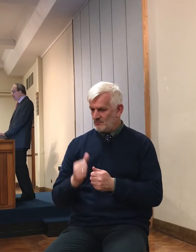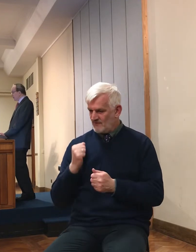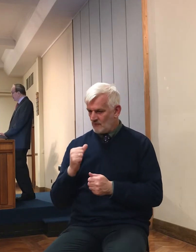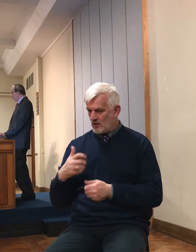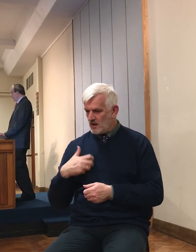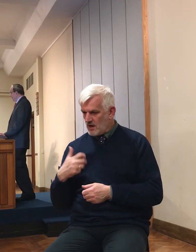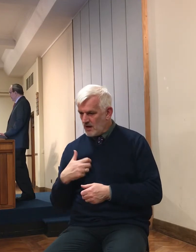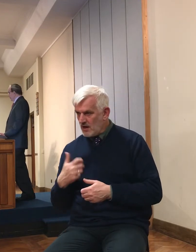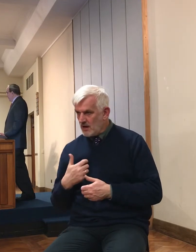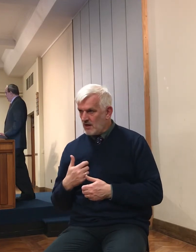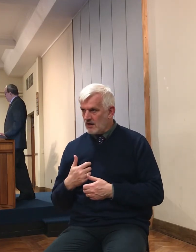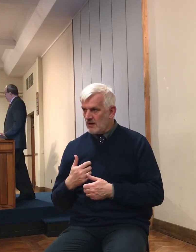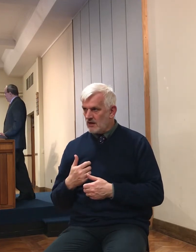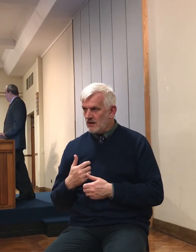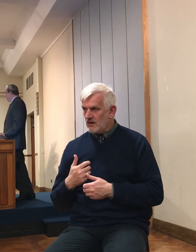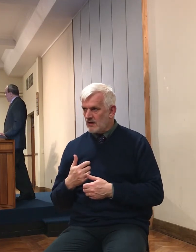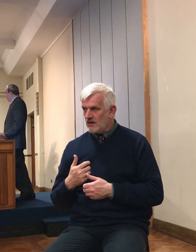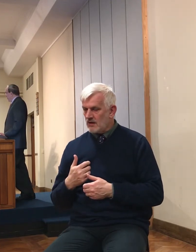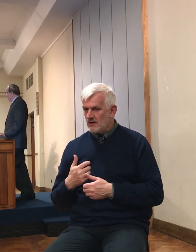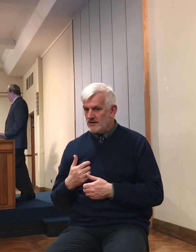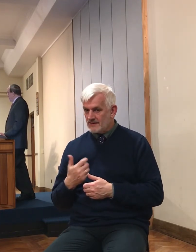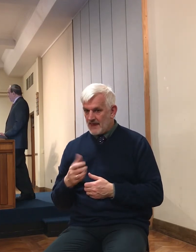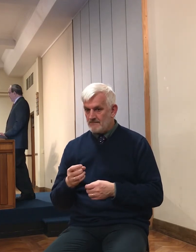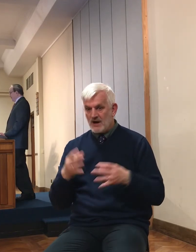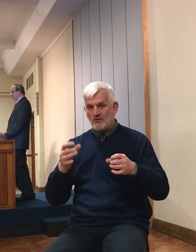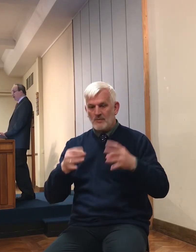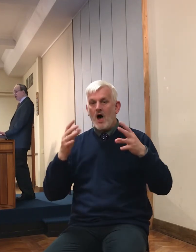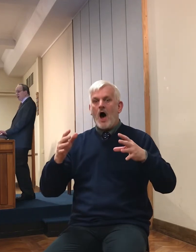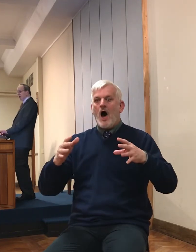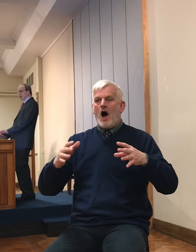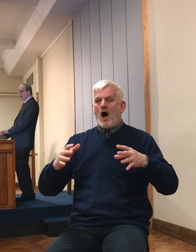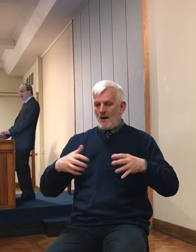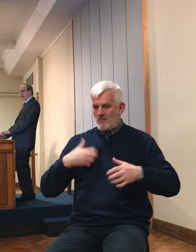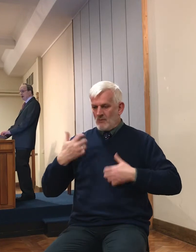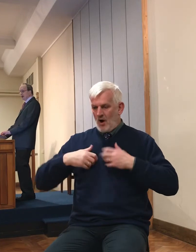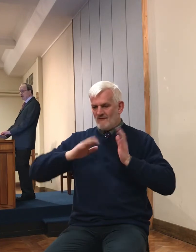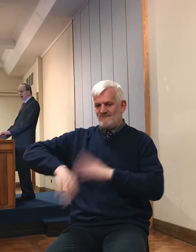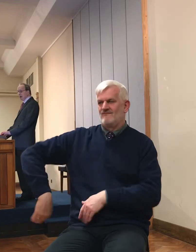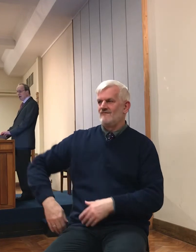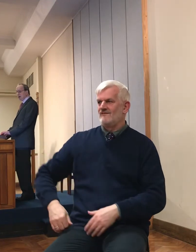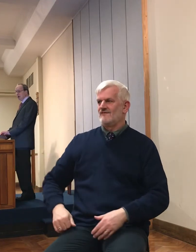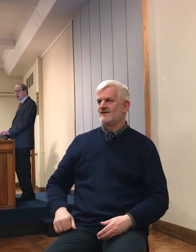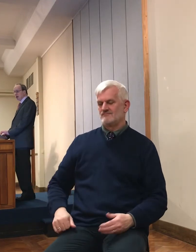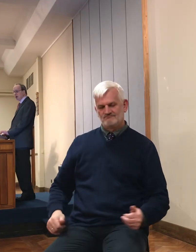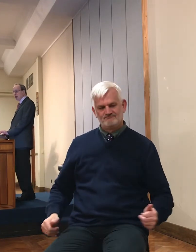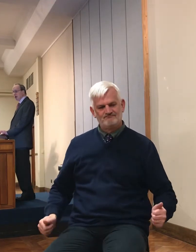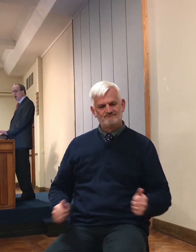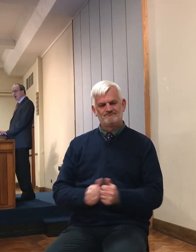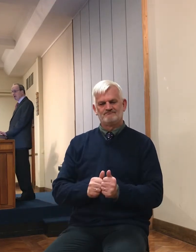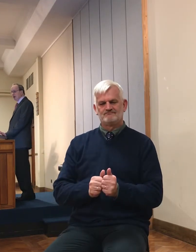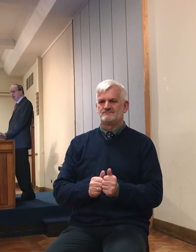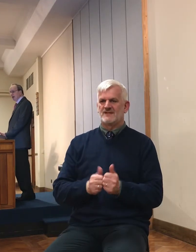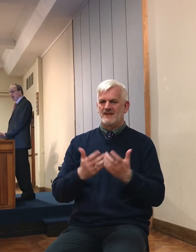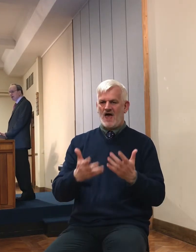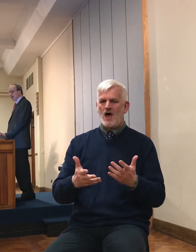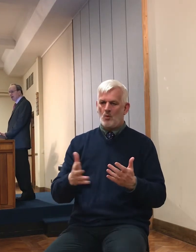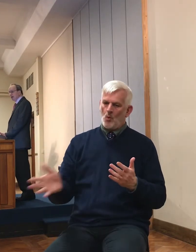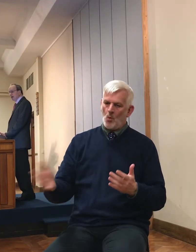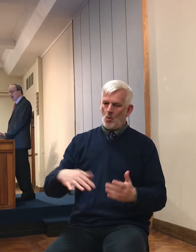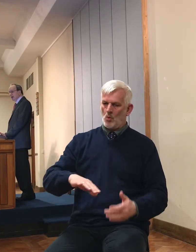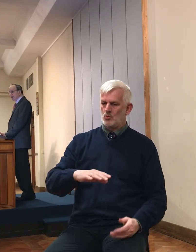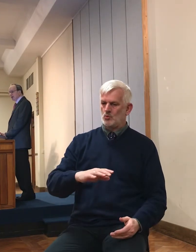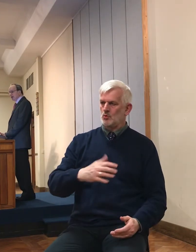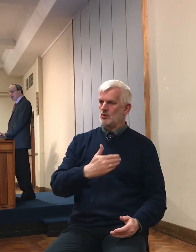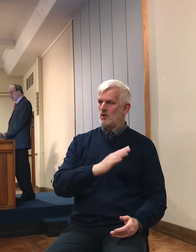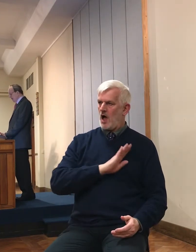and the miracle dispels it all. And at a stroke, establishes Joshua firmly as